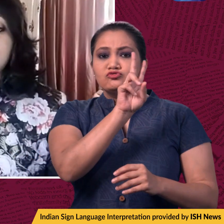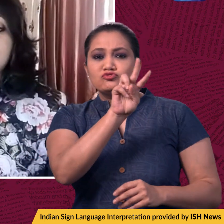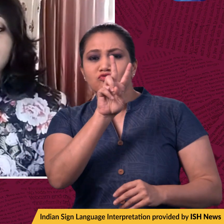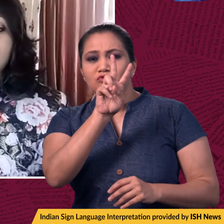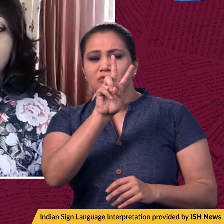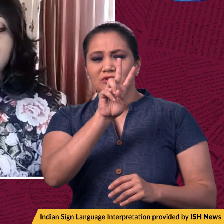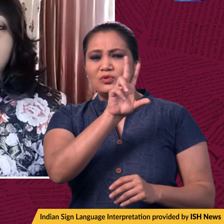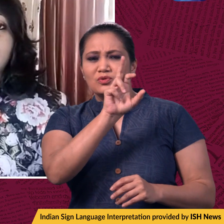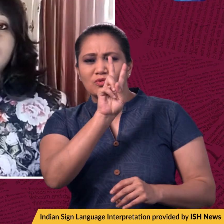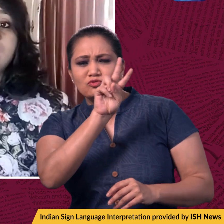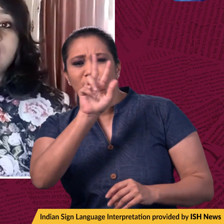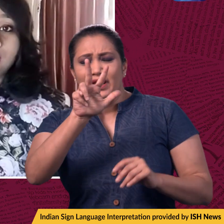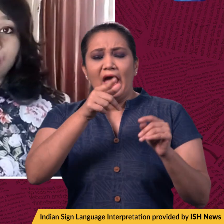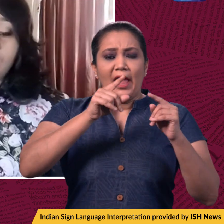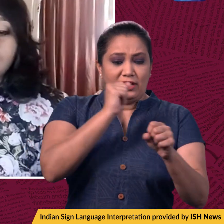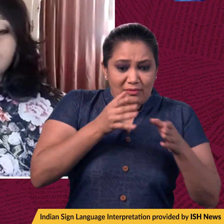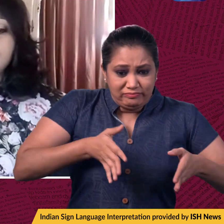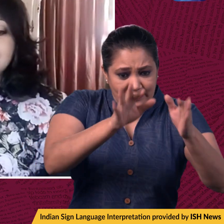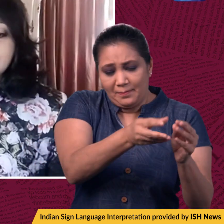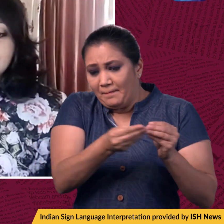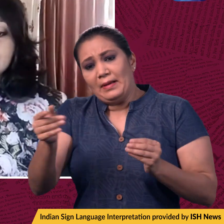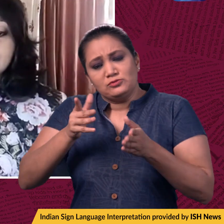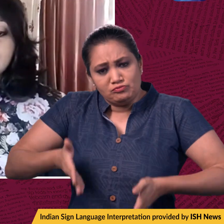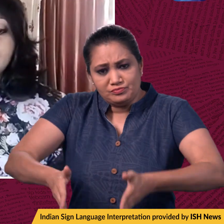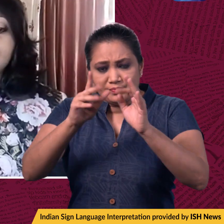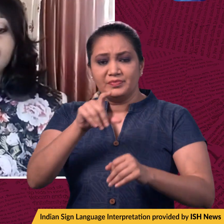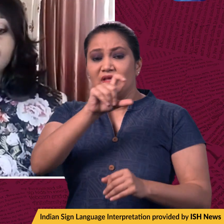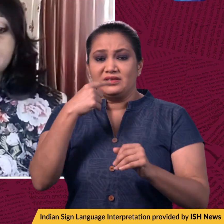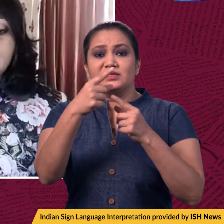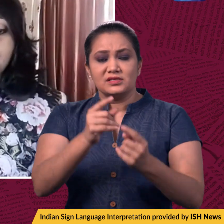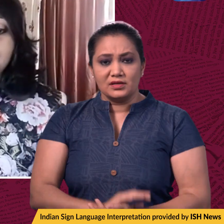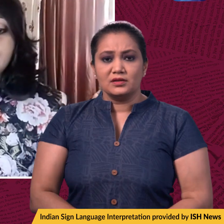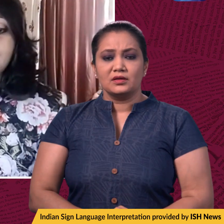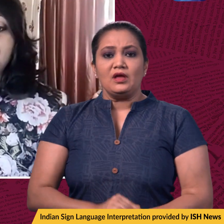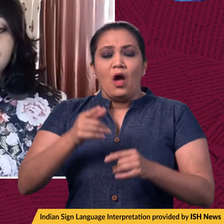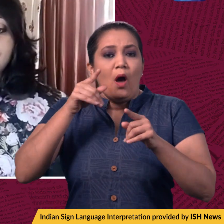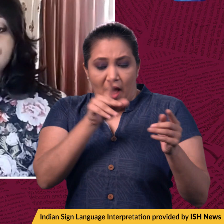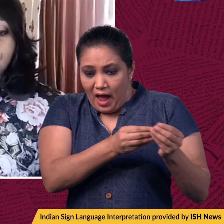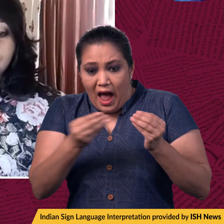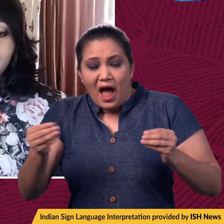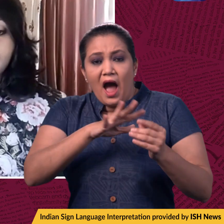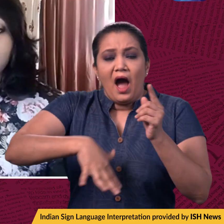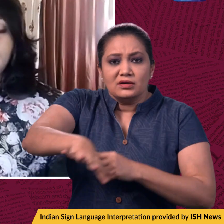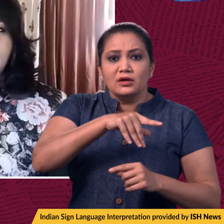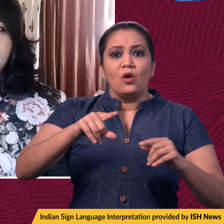kV corridor line in Goa. Now, the CEC had said that the move will help in saving previous forest cover and wildlife